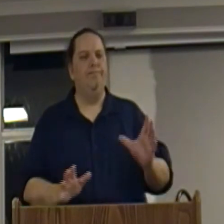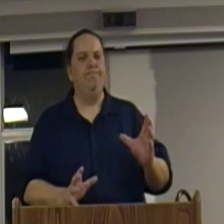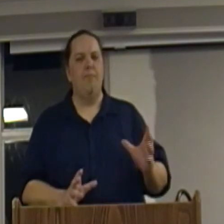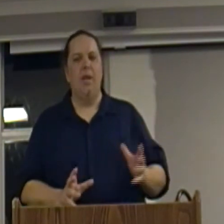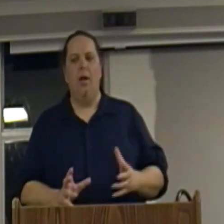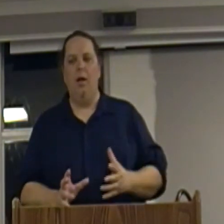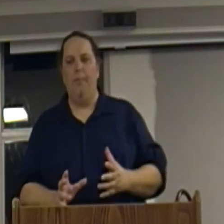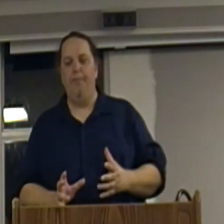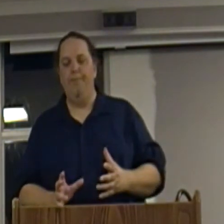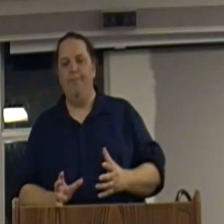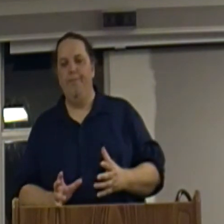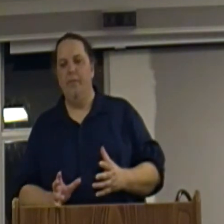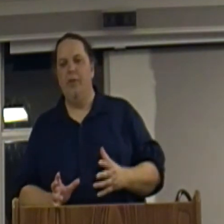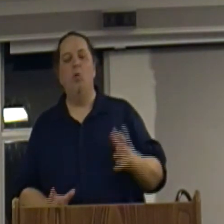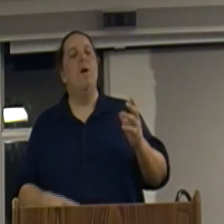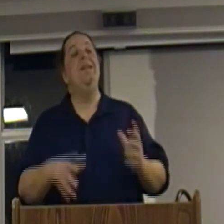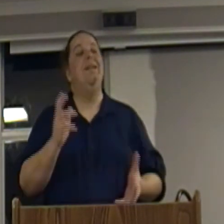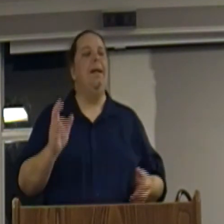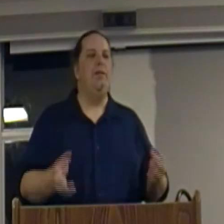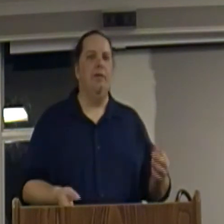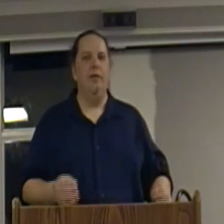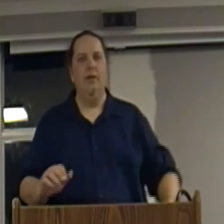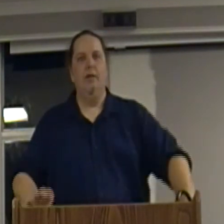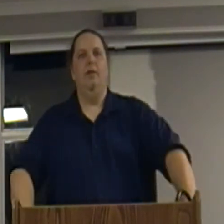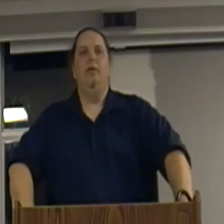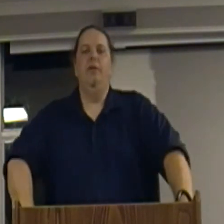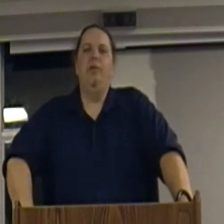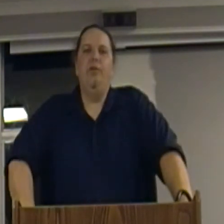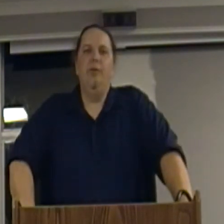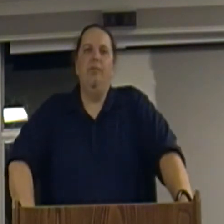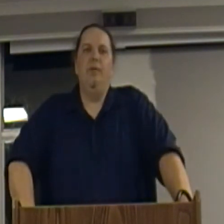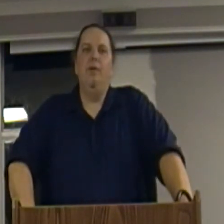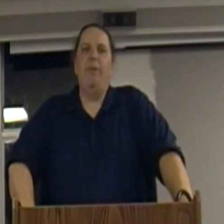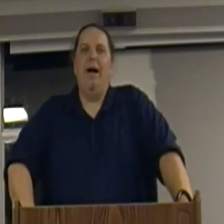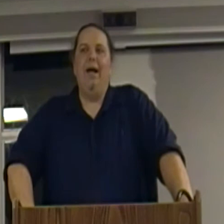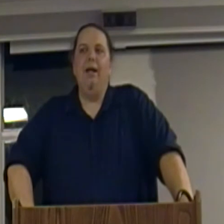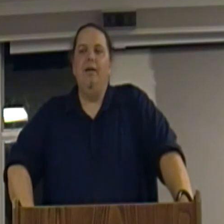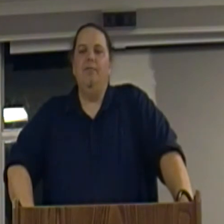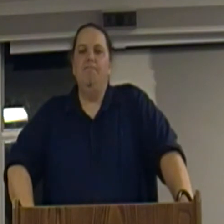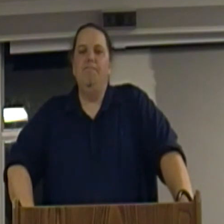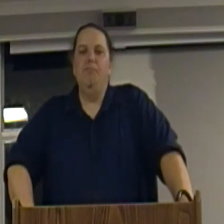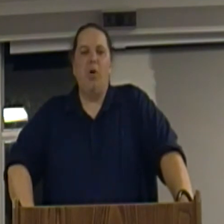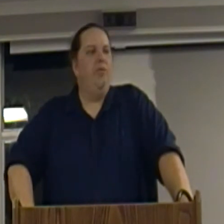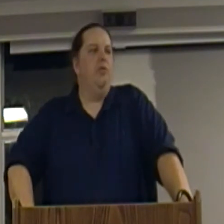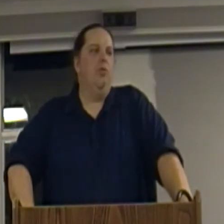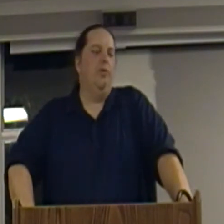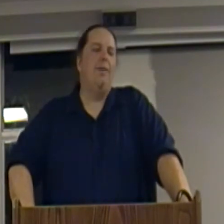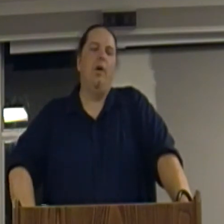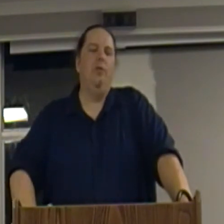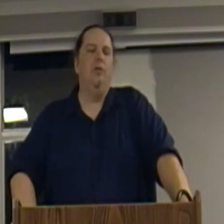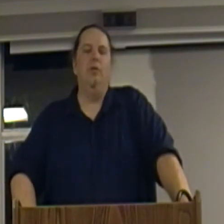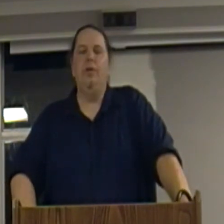regulate the system by price control. Not price controls.